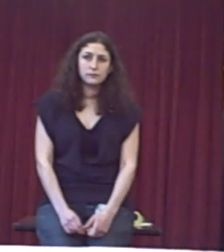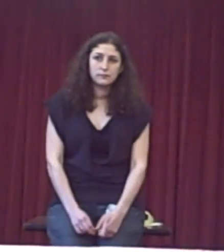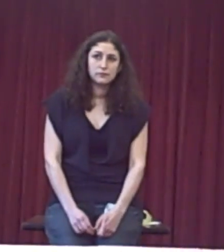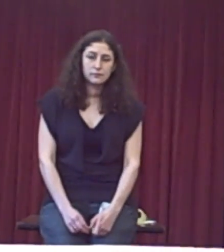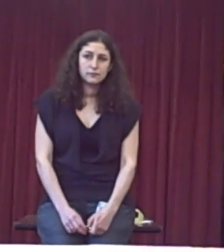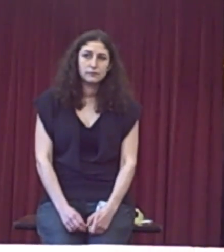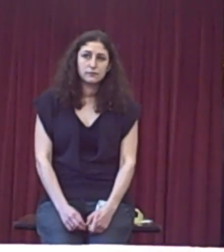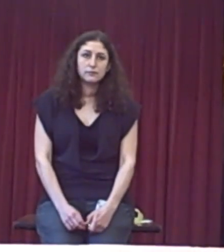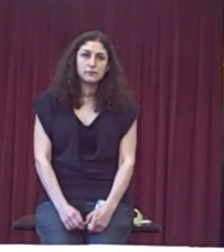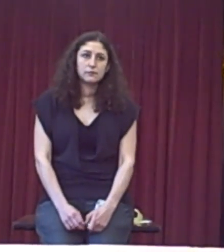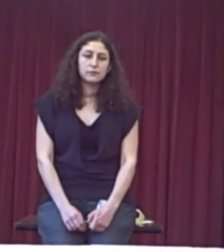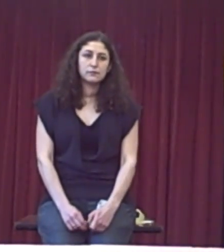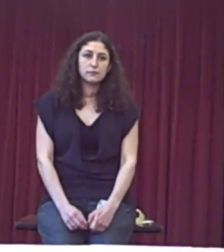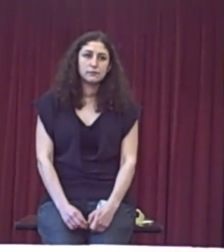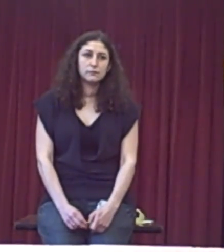very heavily taxed. Isn't it?